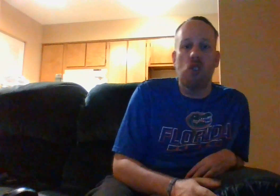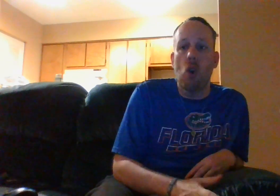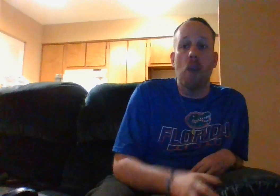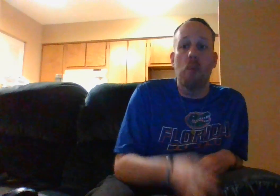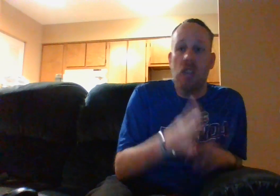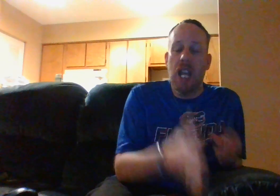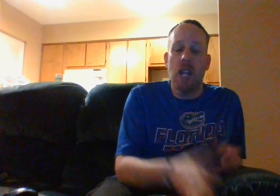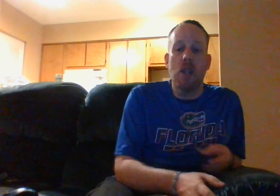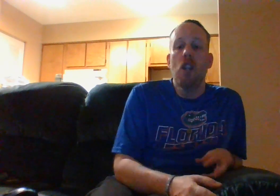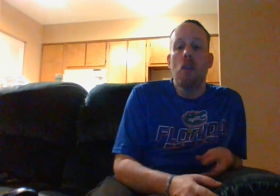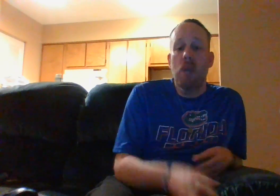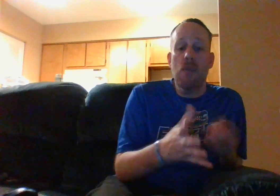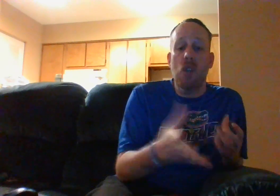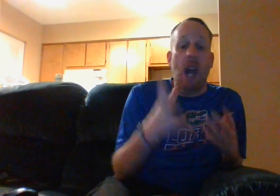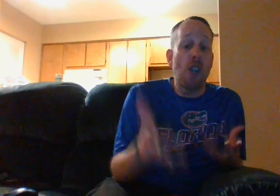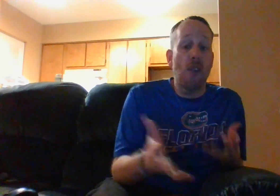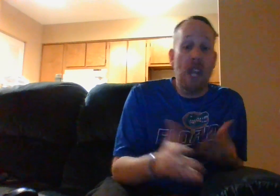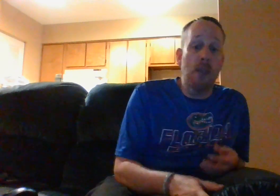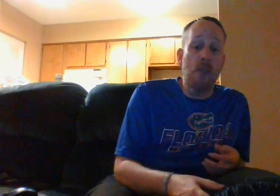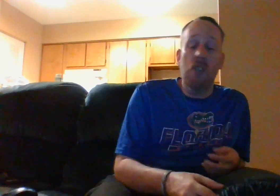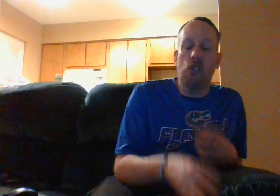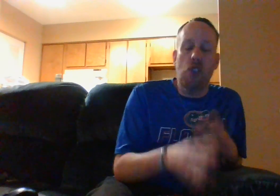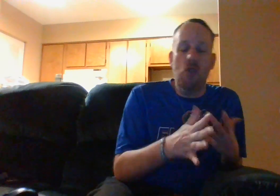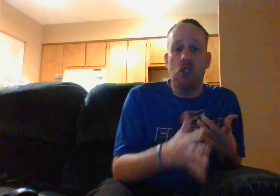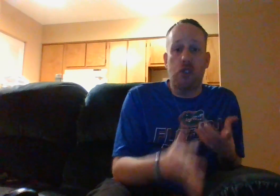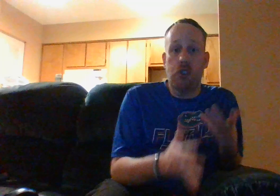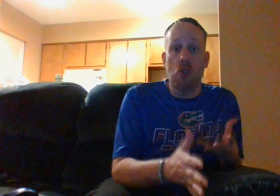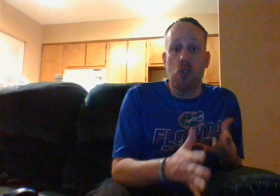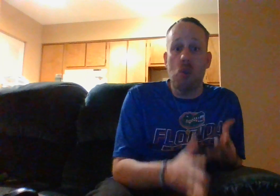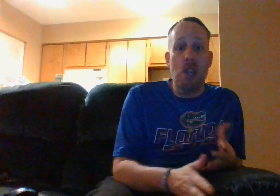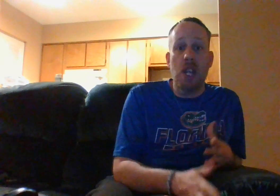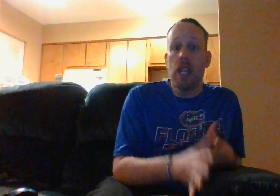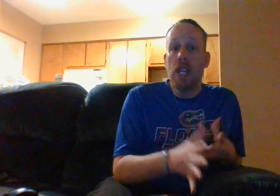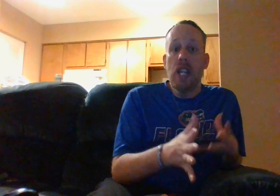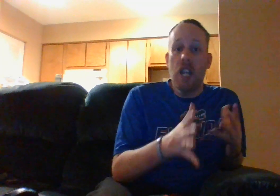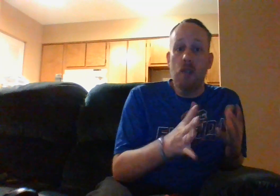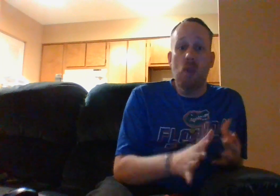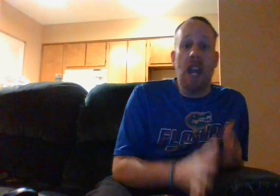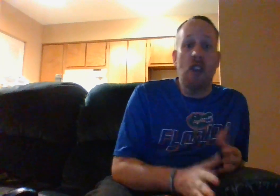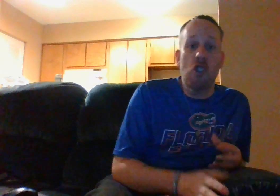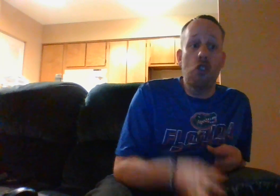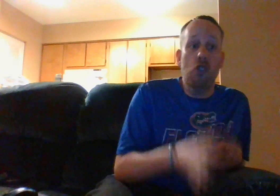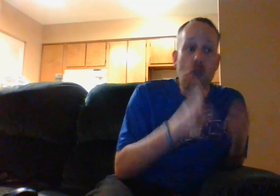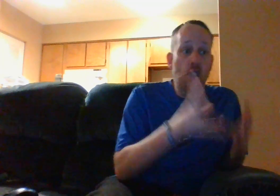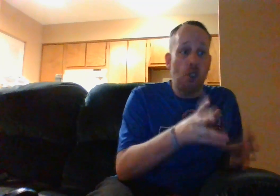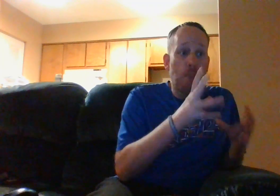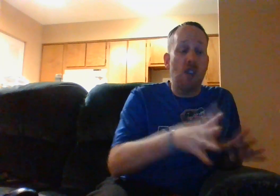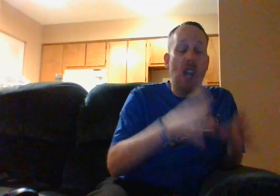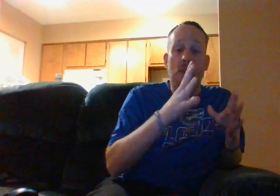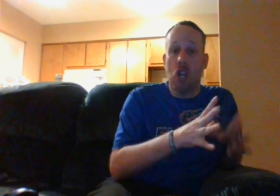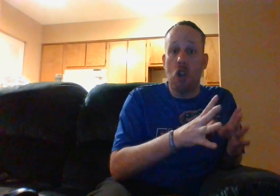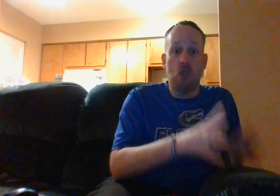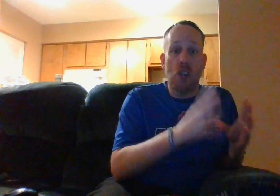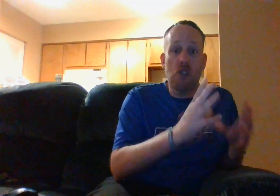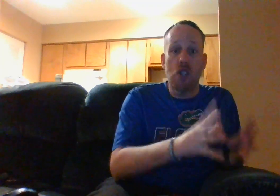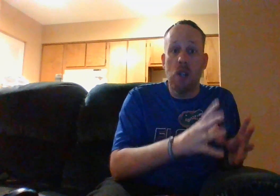going on with that enemy but even though i love the enemy because it was just so so unique it really actually is you just basically have a character like shin